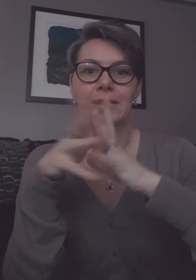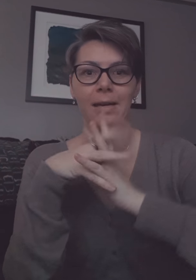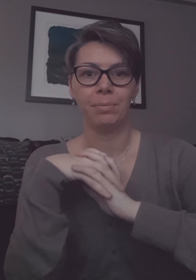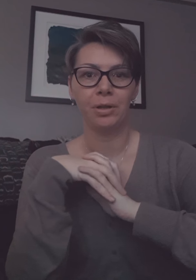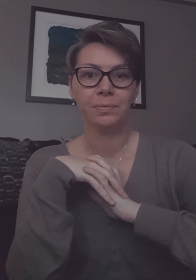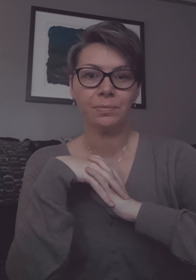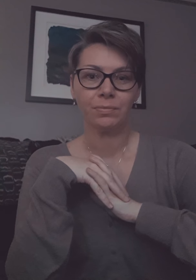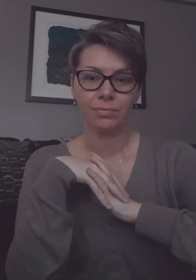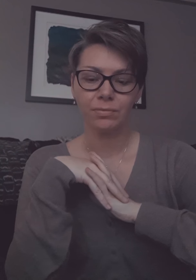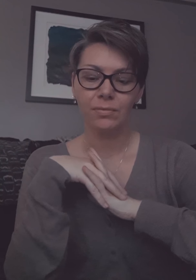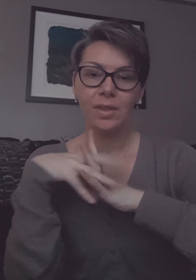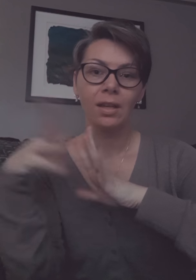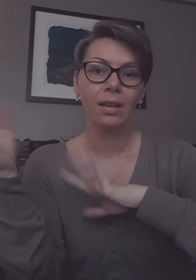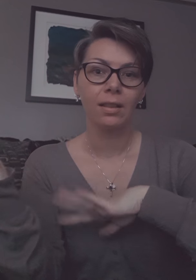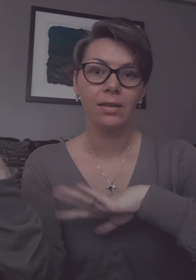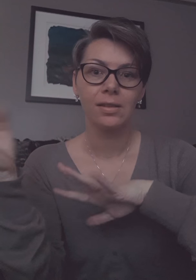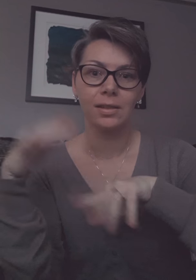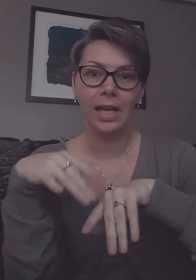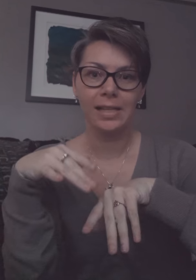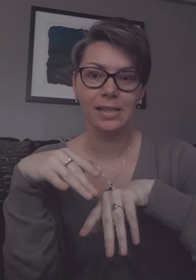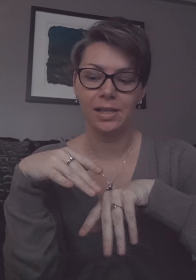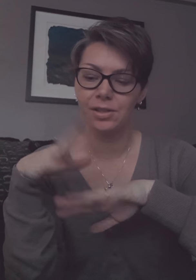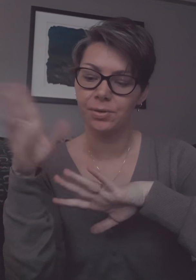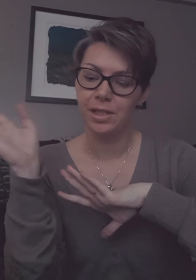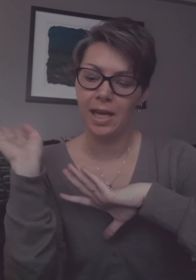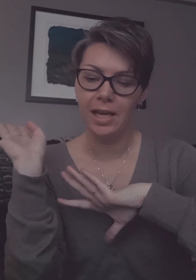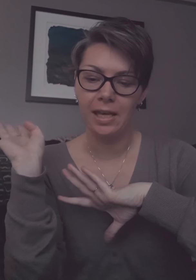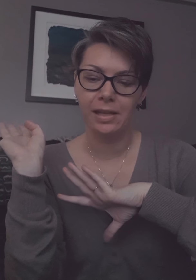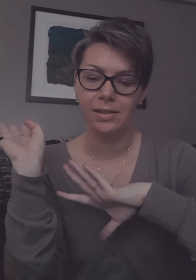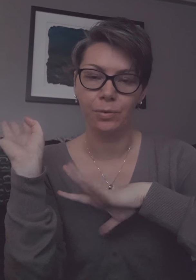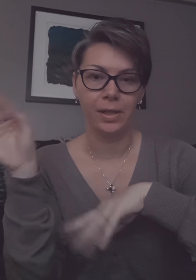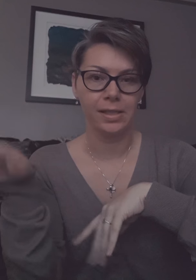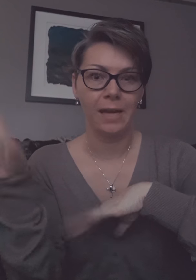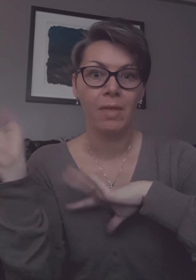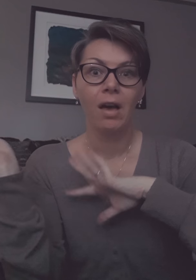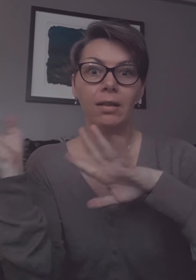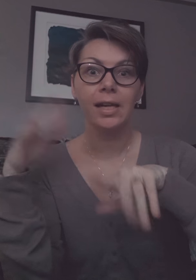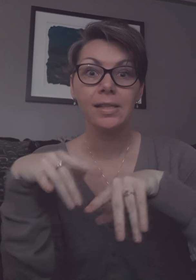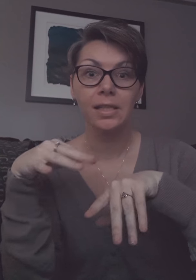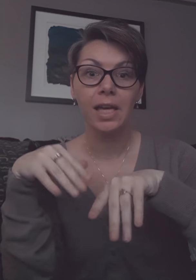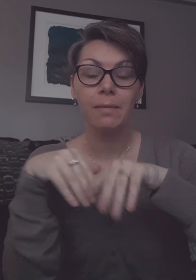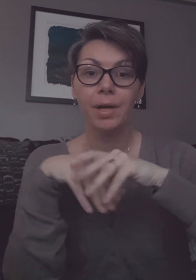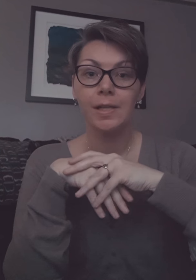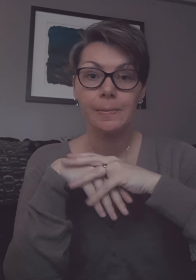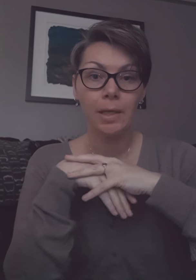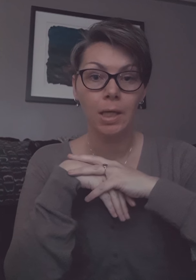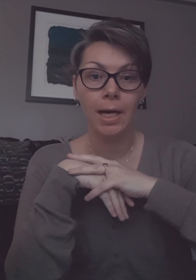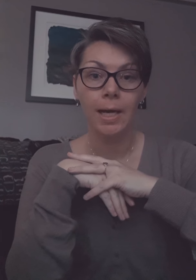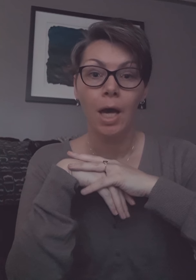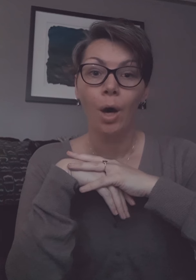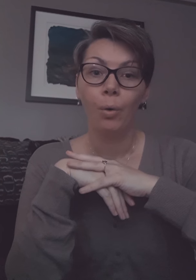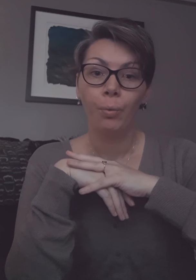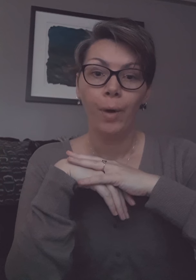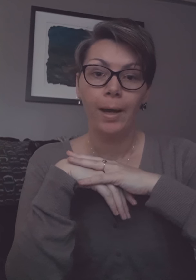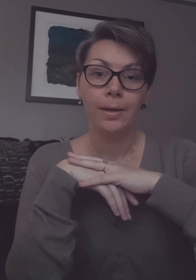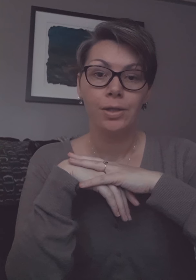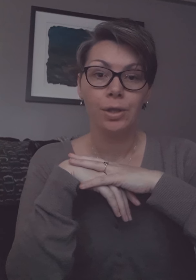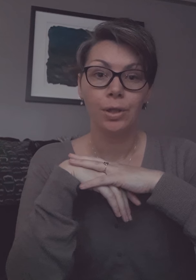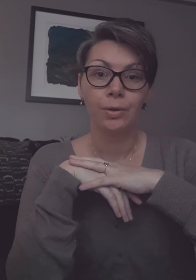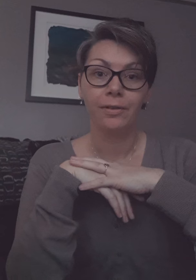example last so today is Wednesday last Sunday my husband and I went to a